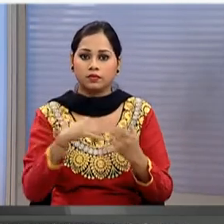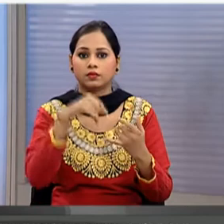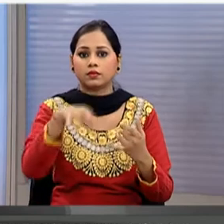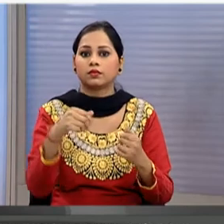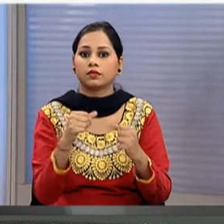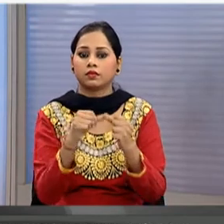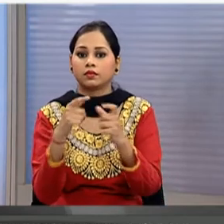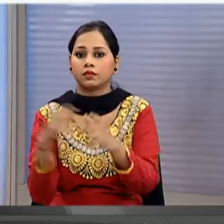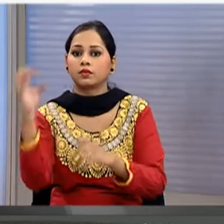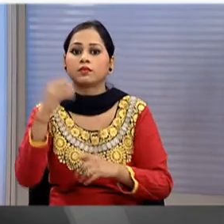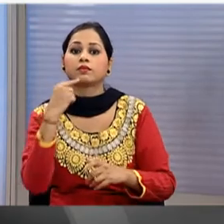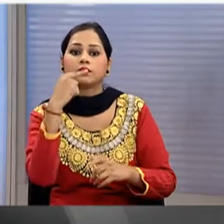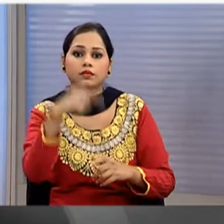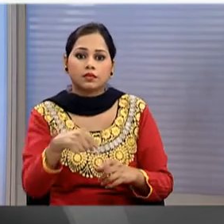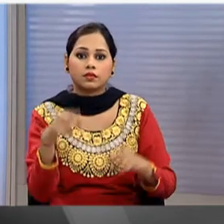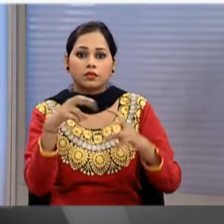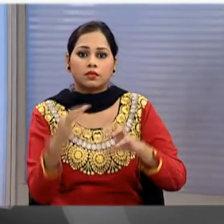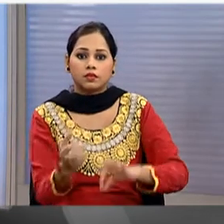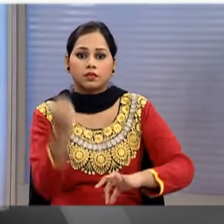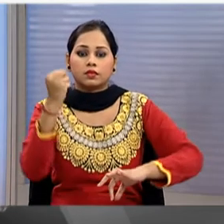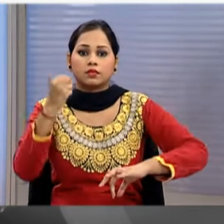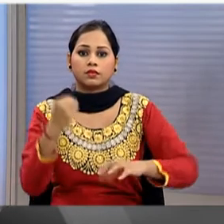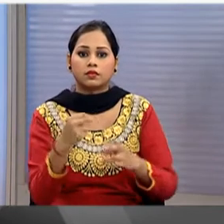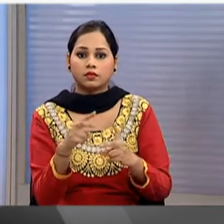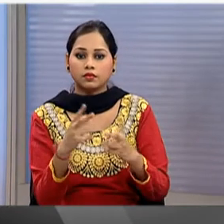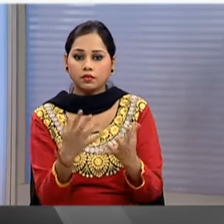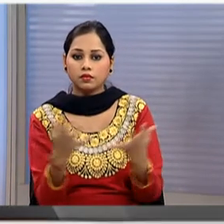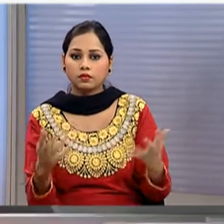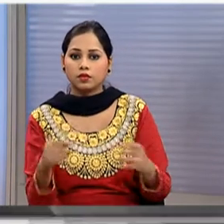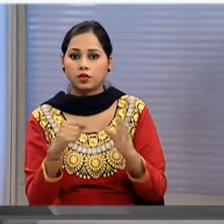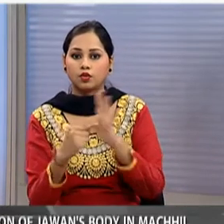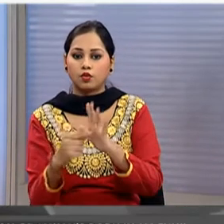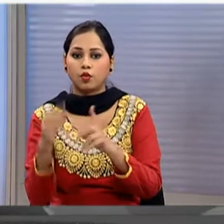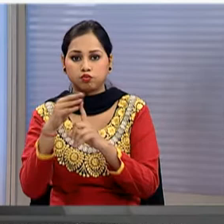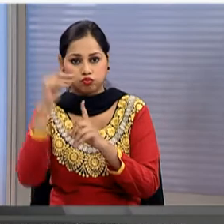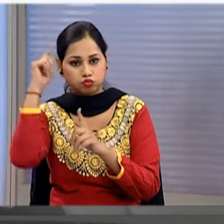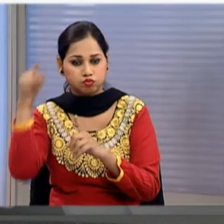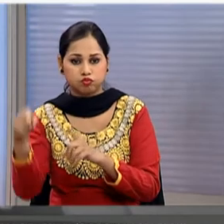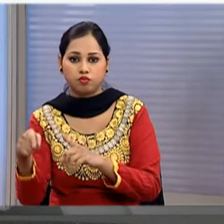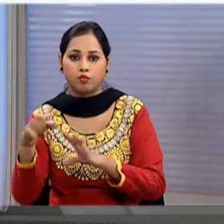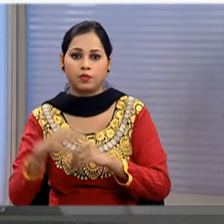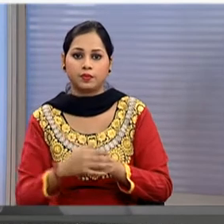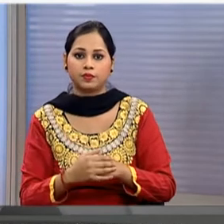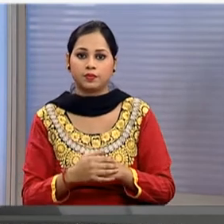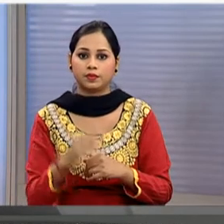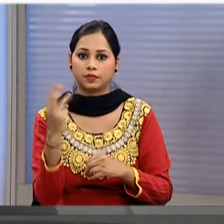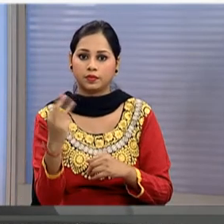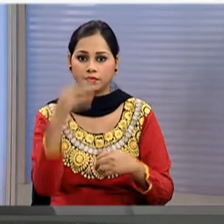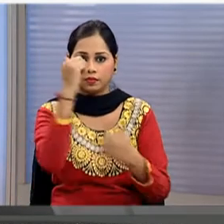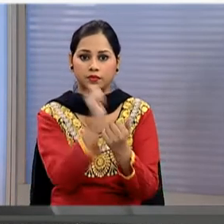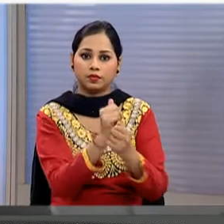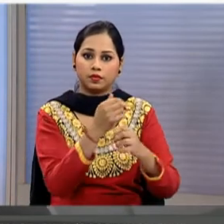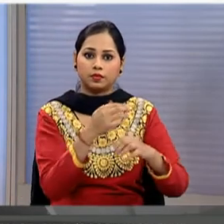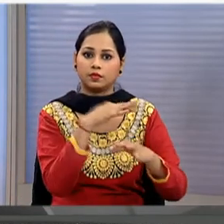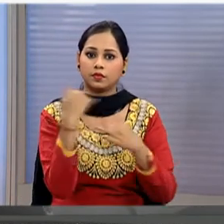an army officer said the search leads to recoveries that indicate Pakistan's complicity three soldiers were